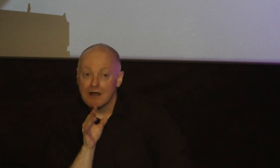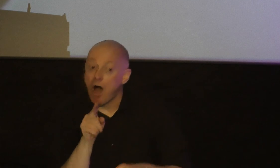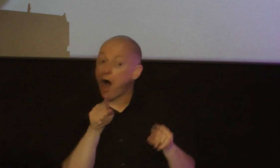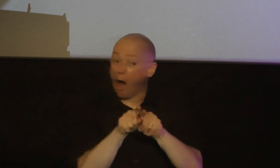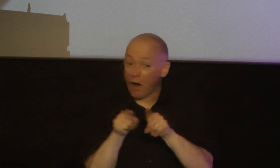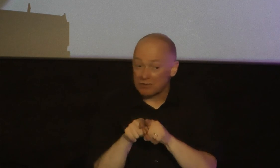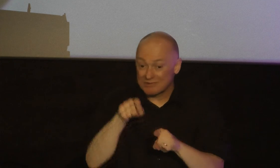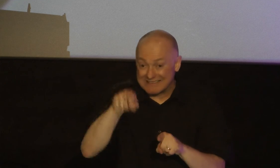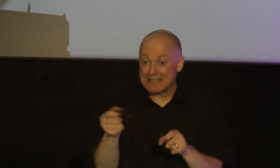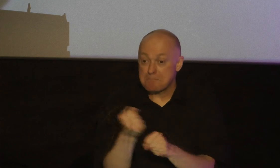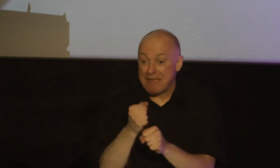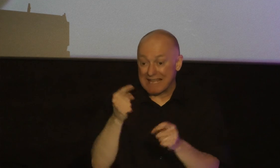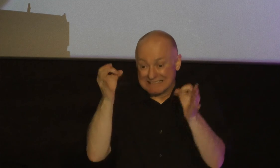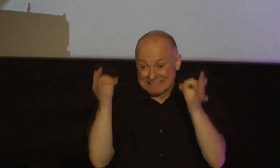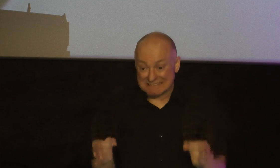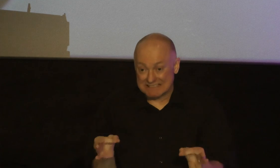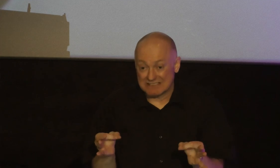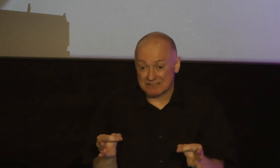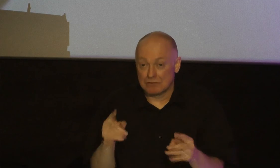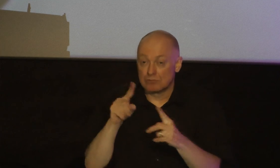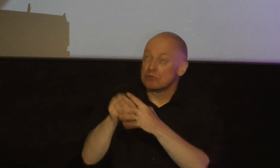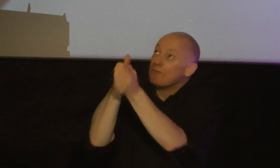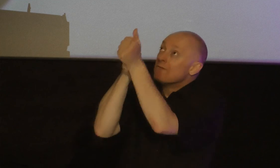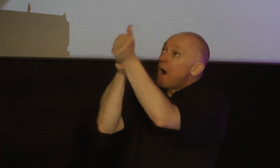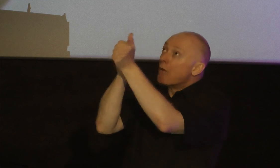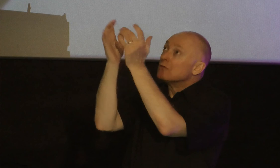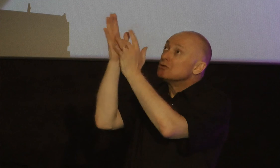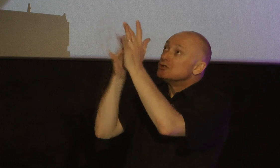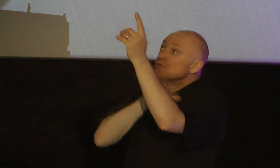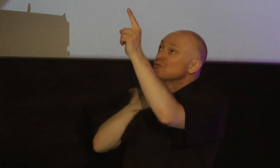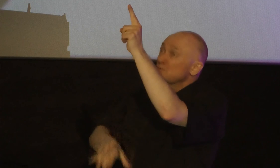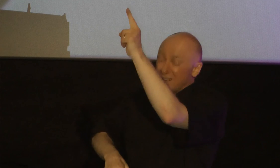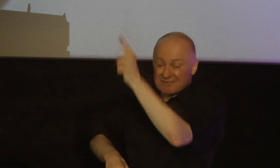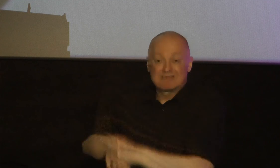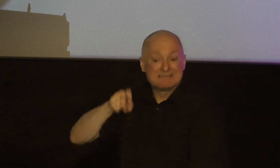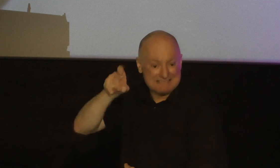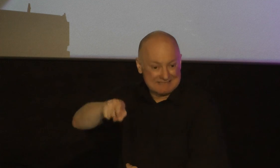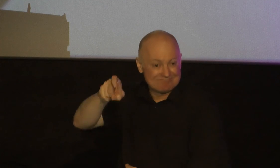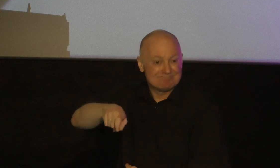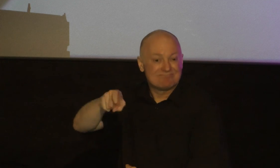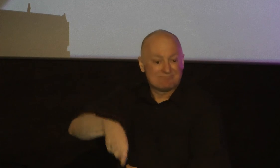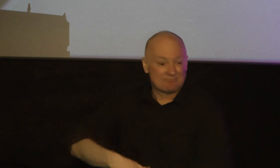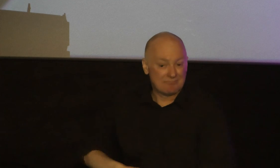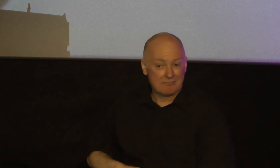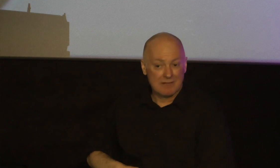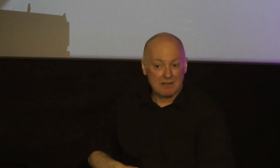decision to abide in Jesus Christ and to be used by him